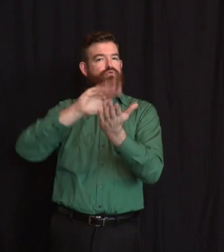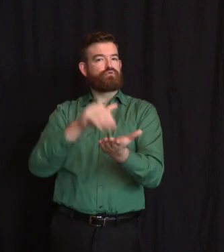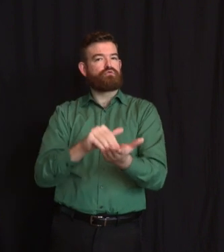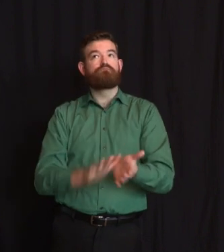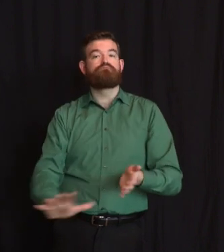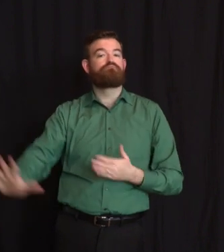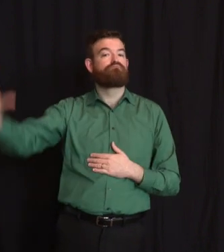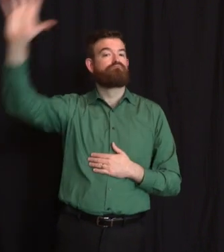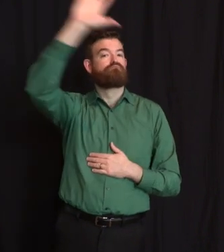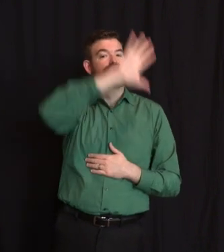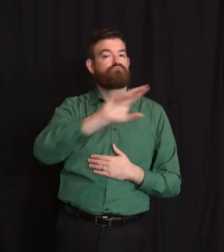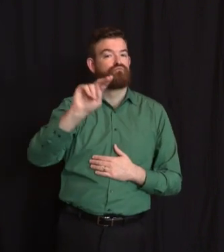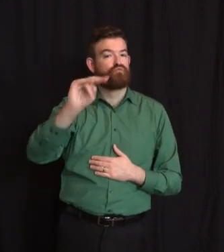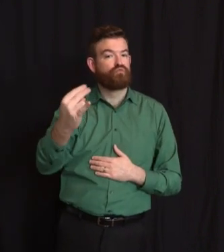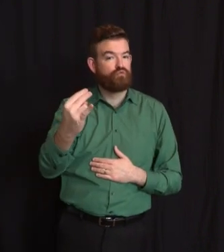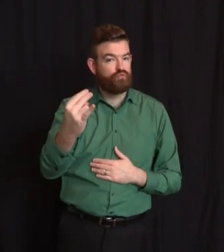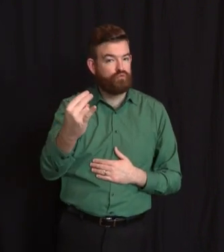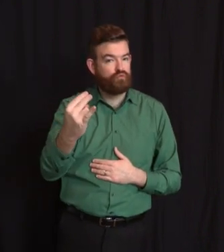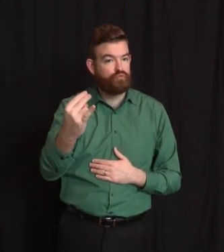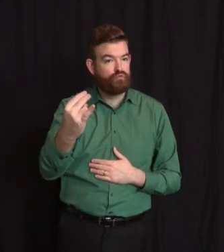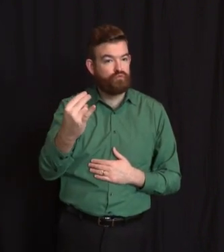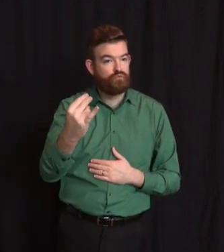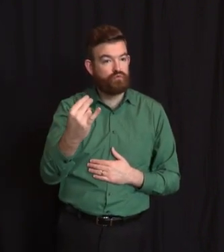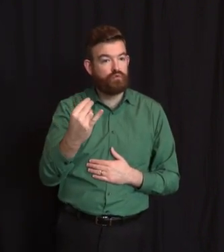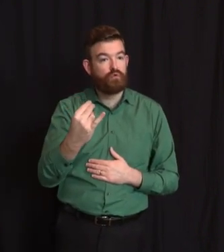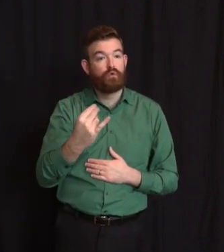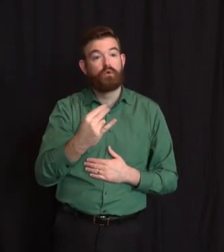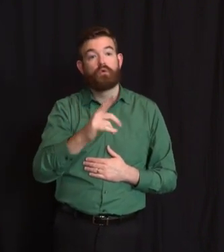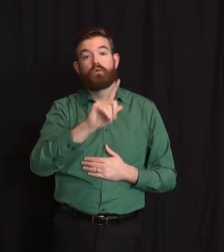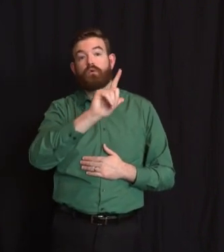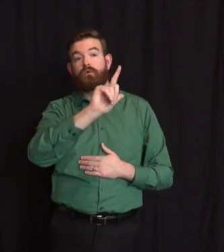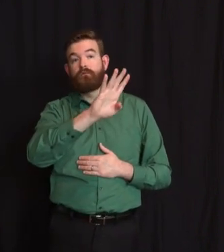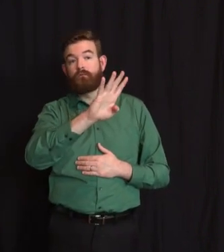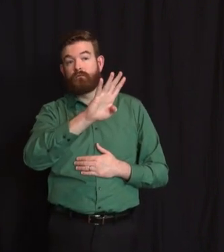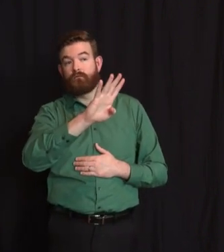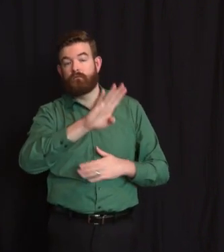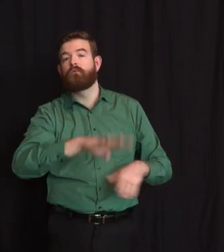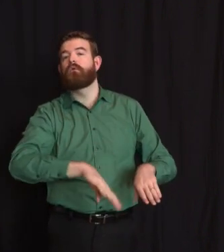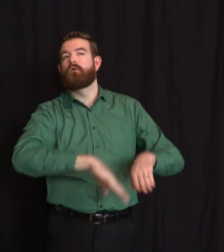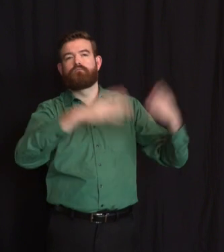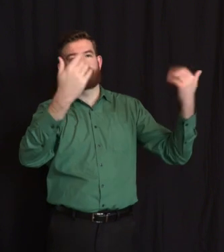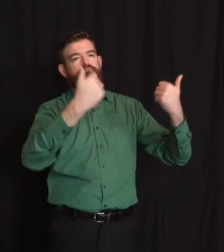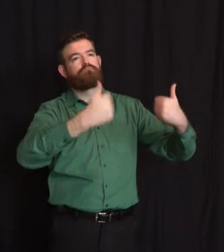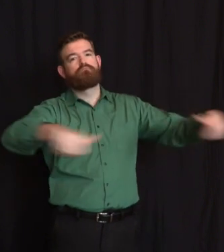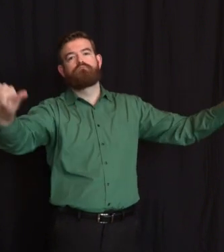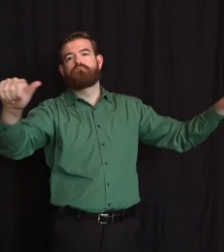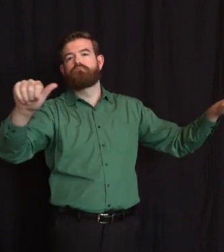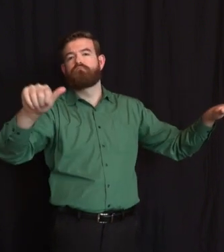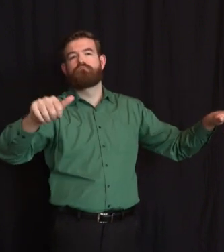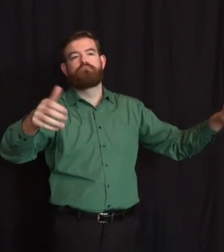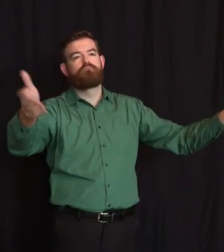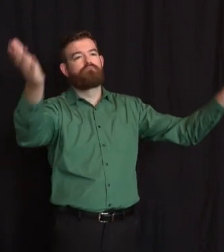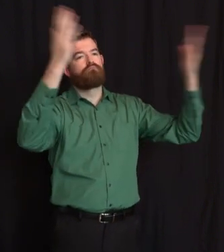of them are publicly accessible and you can find a complete list at COVID-19.NJ.gov slash testing.